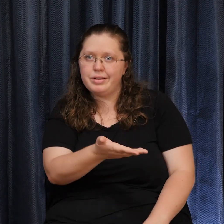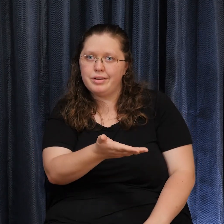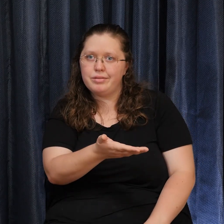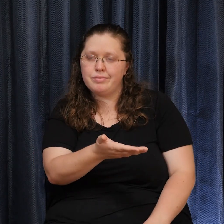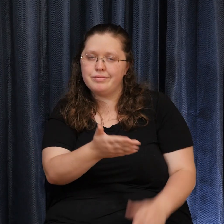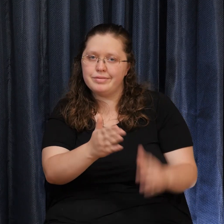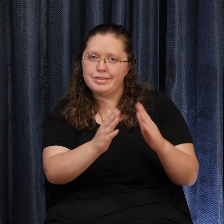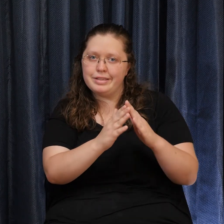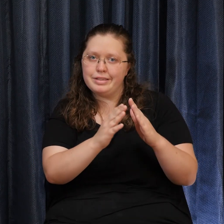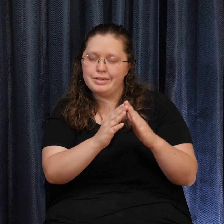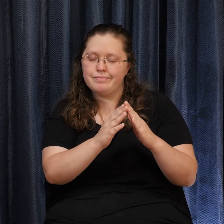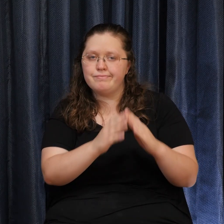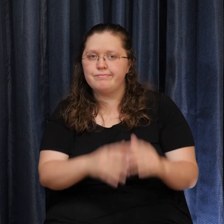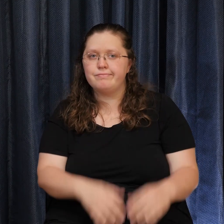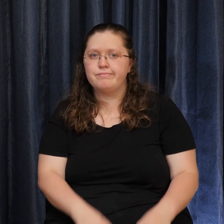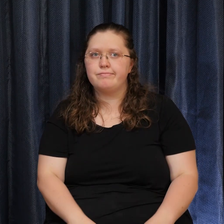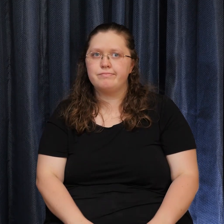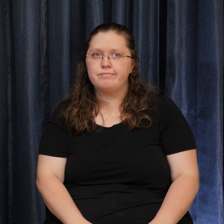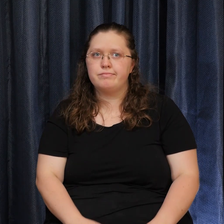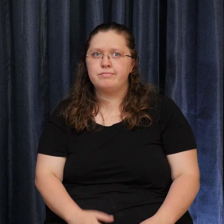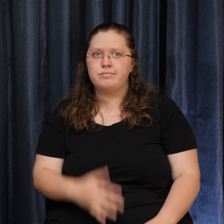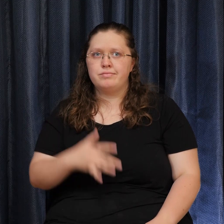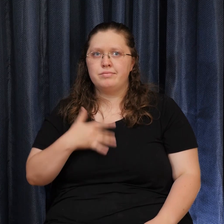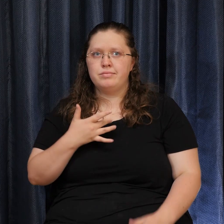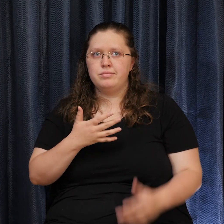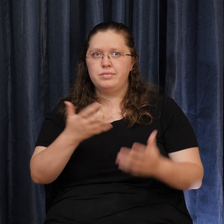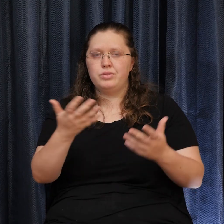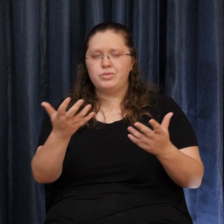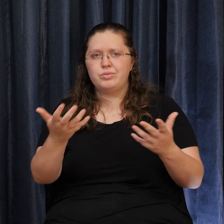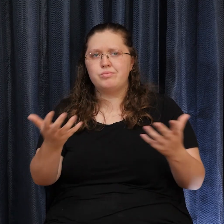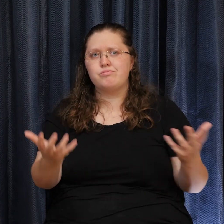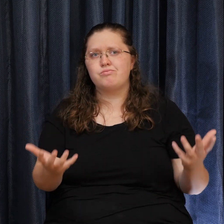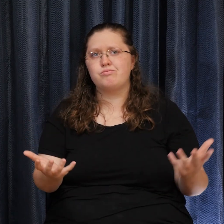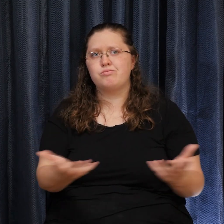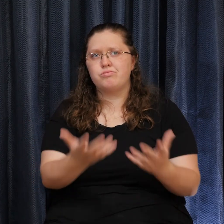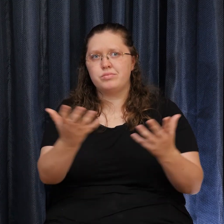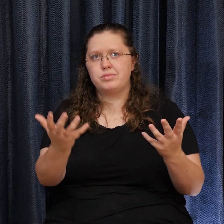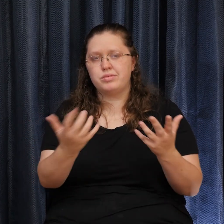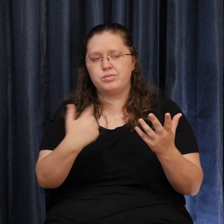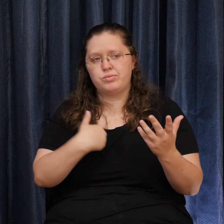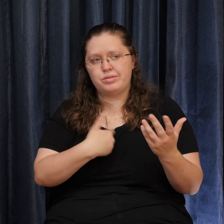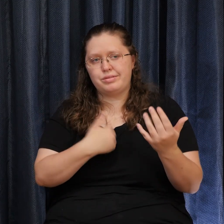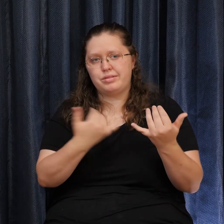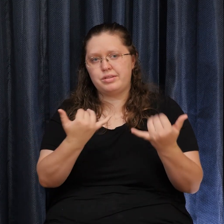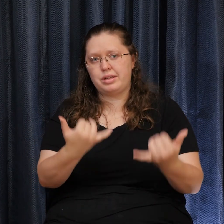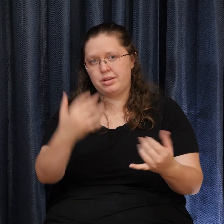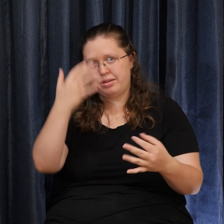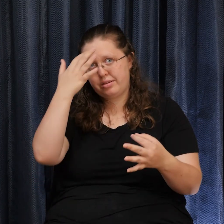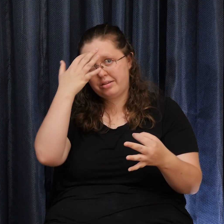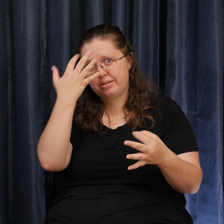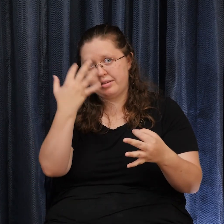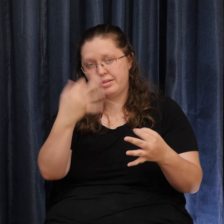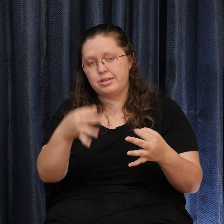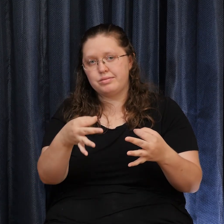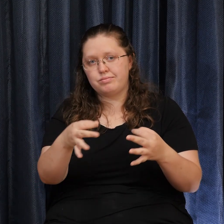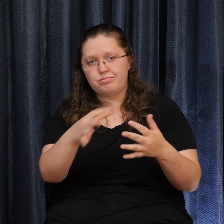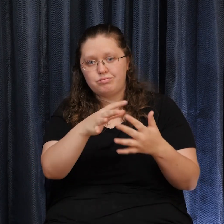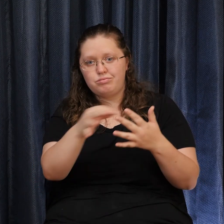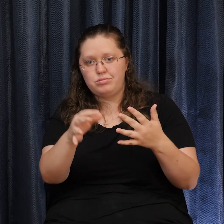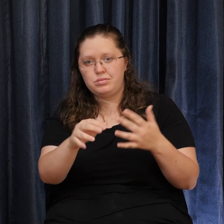Encouraged By this Scene We now Choose Other cities To send That